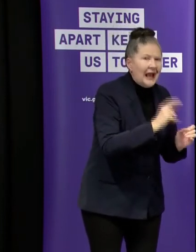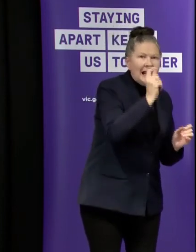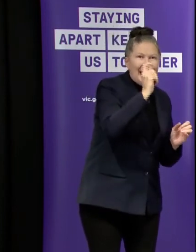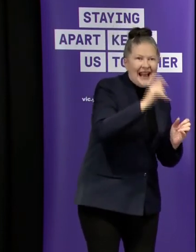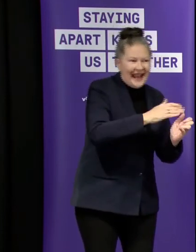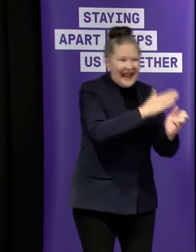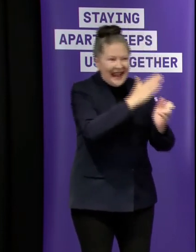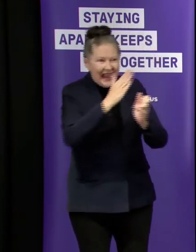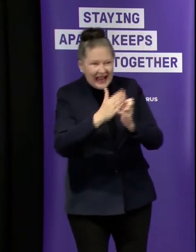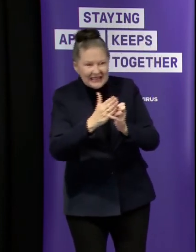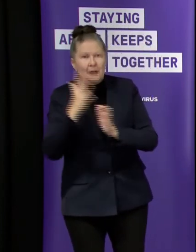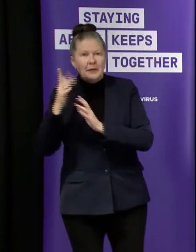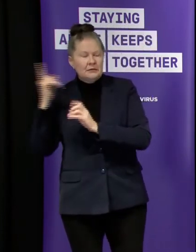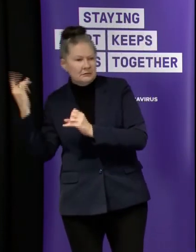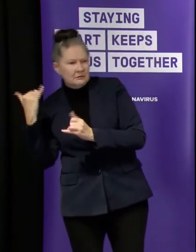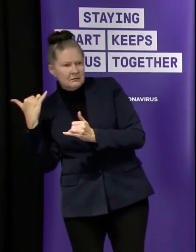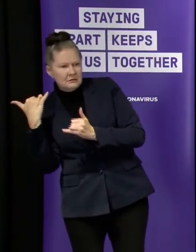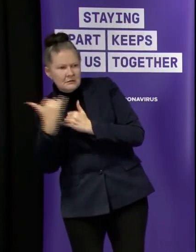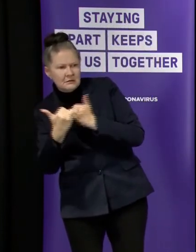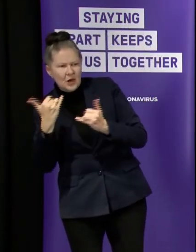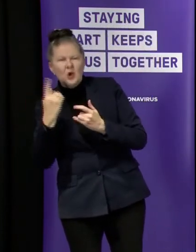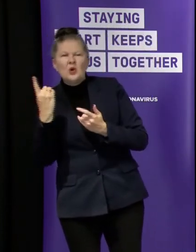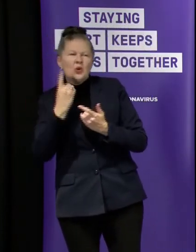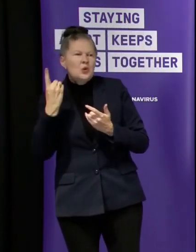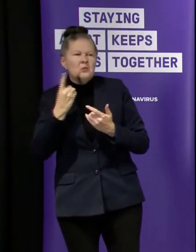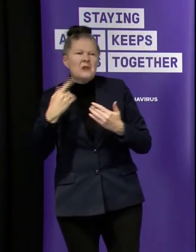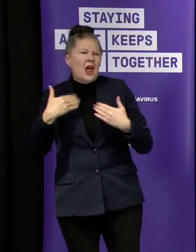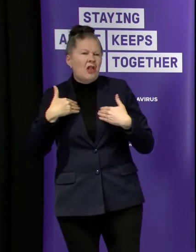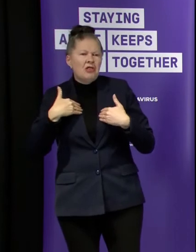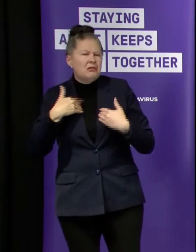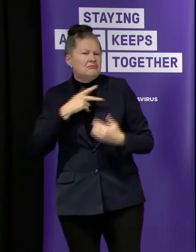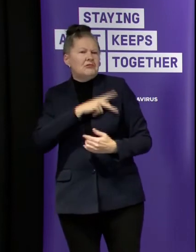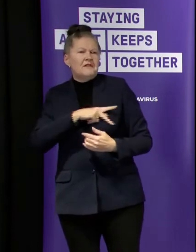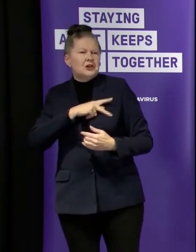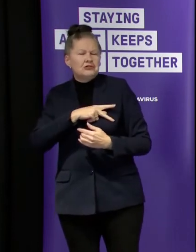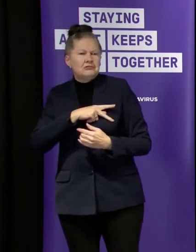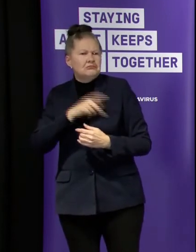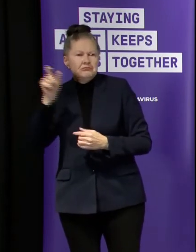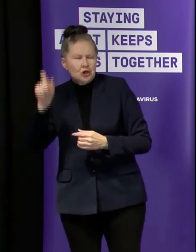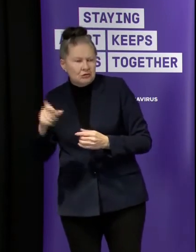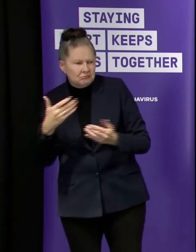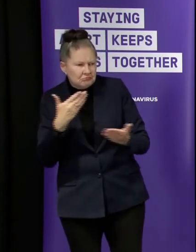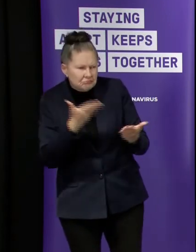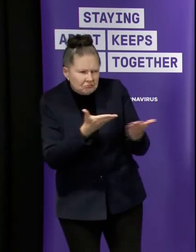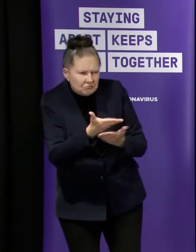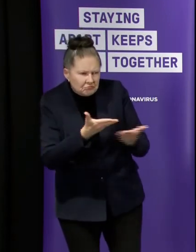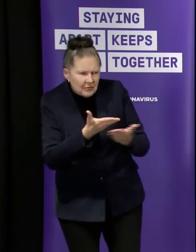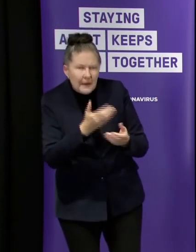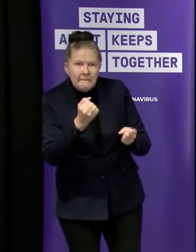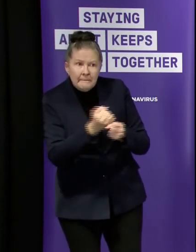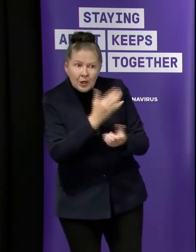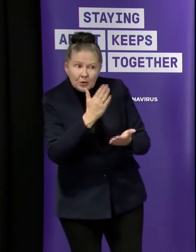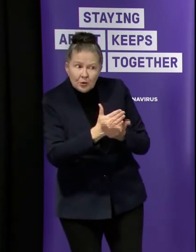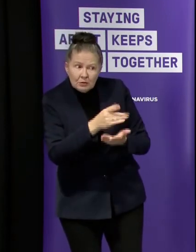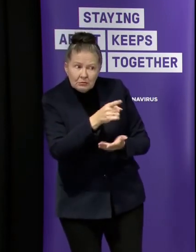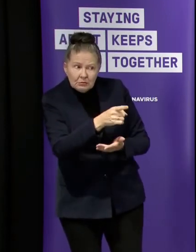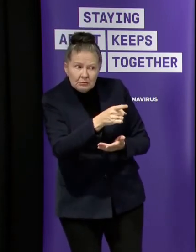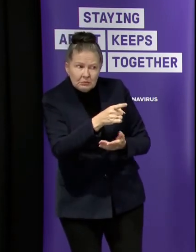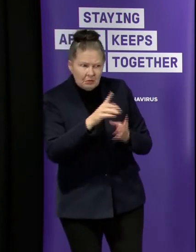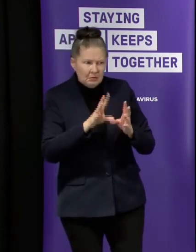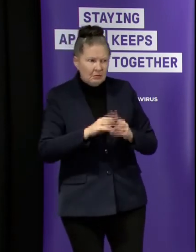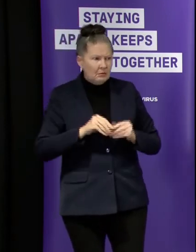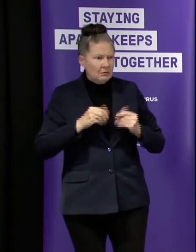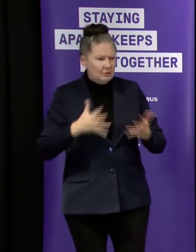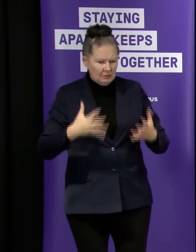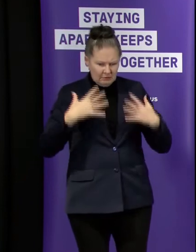um an assessment by um a trained health professional um what it does involve is um making sure that their symptoms have cleared